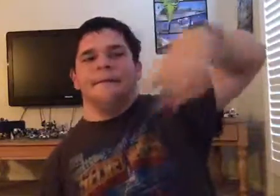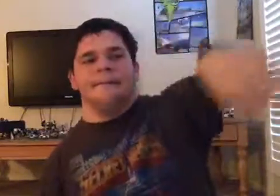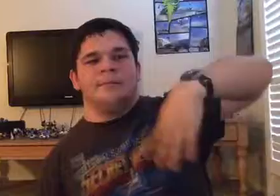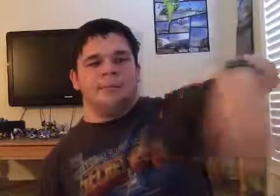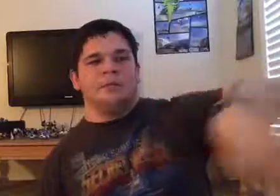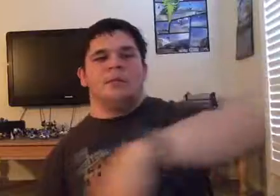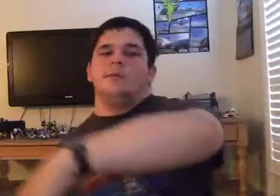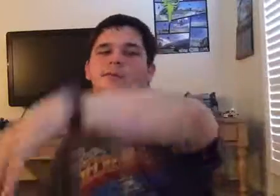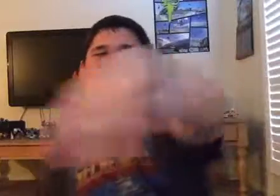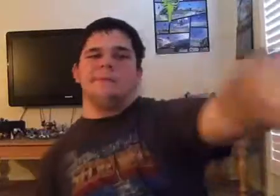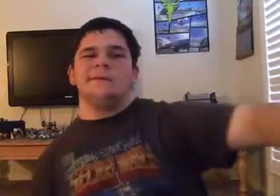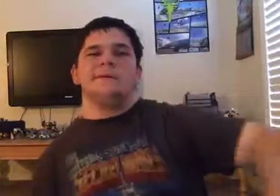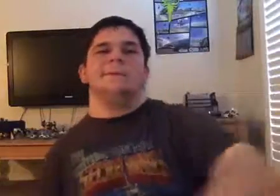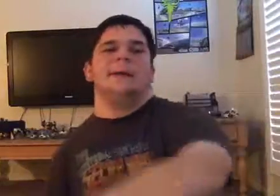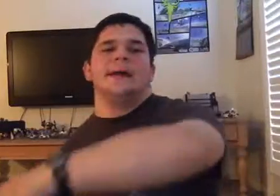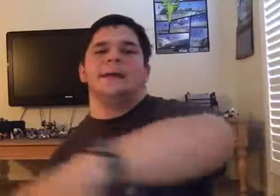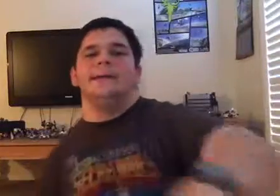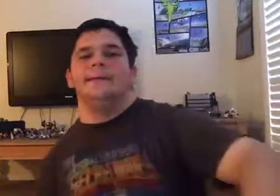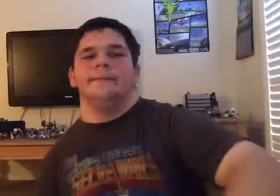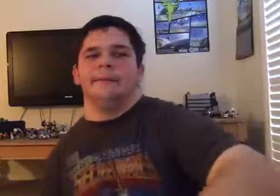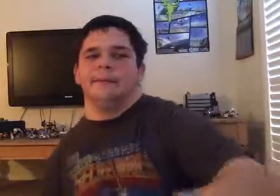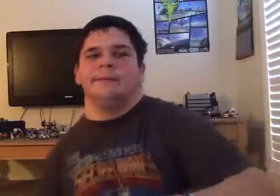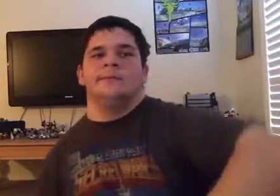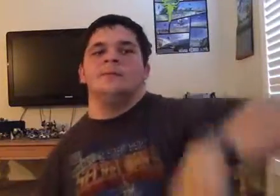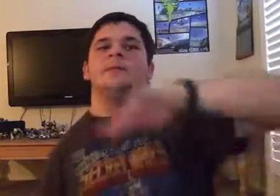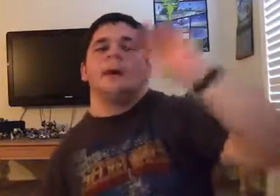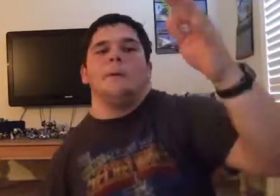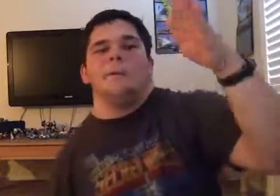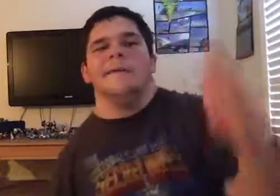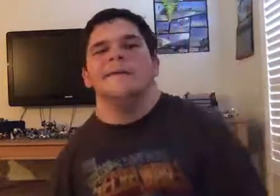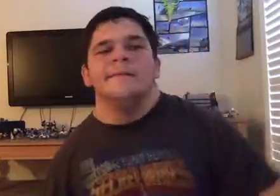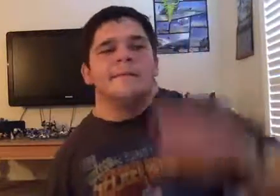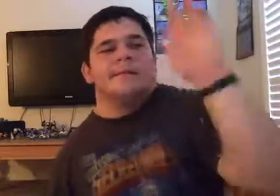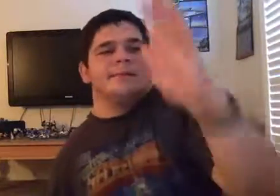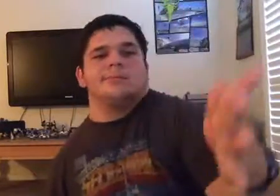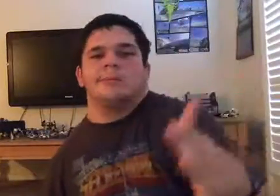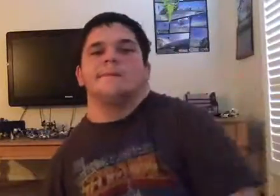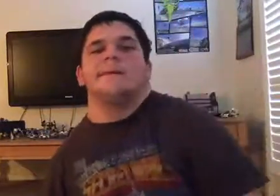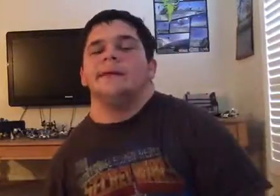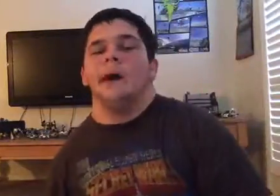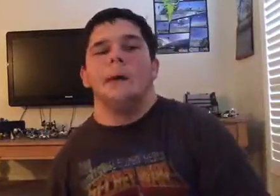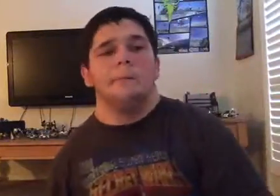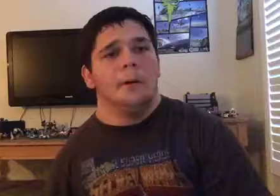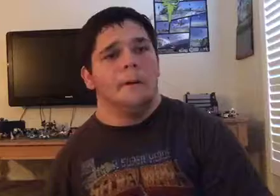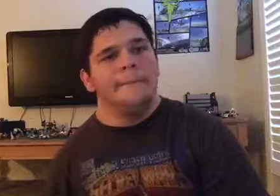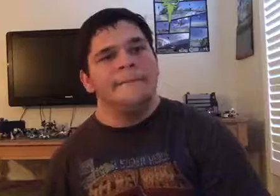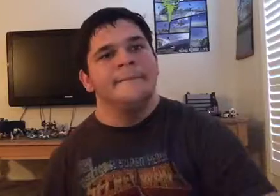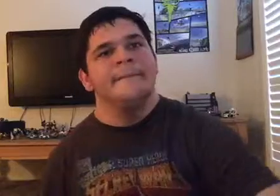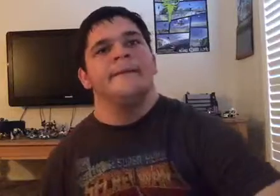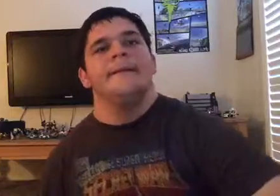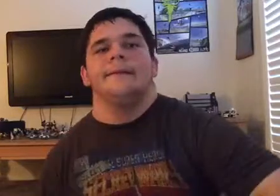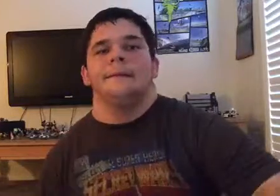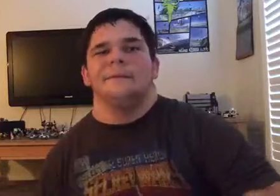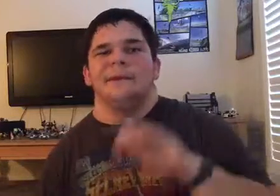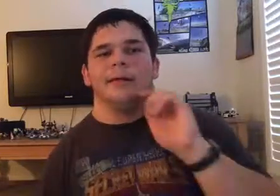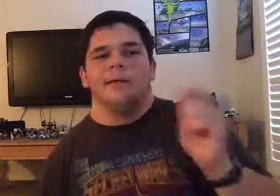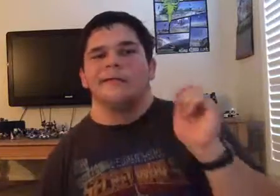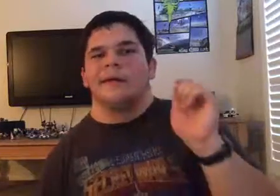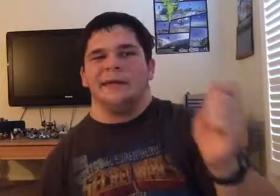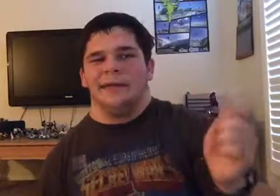main, like hub world, somewhere in the hub world, there would be a relocate